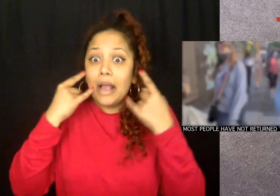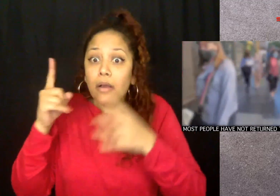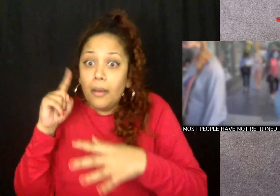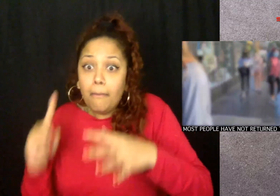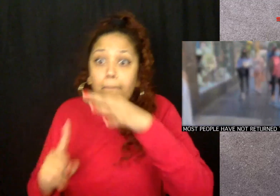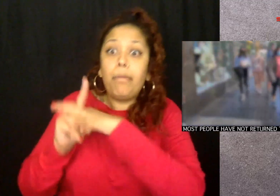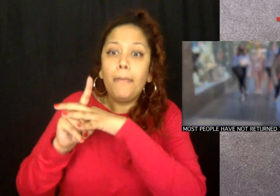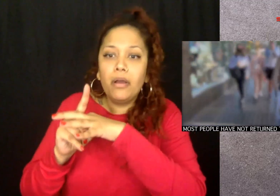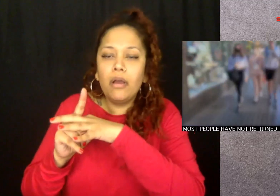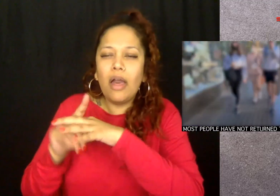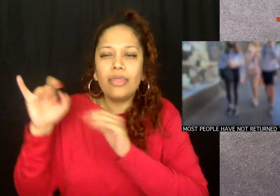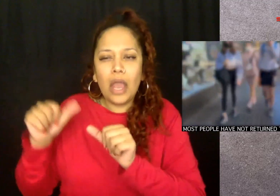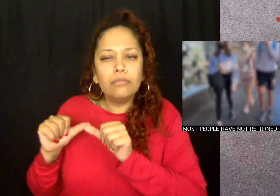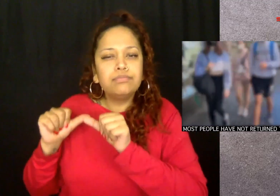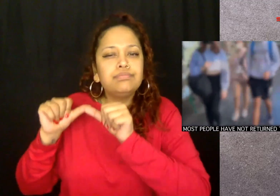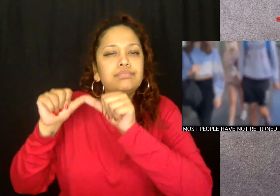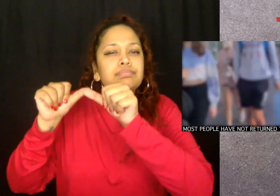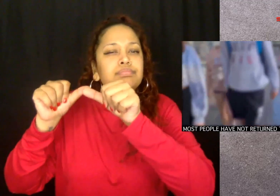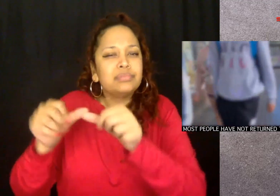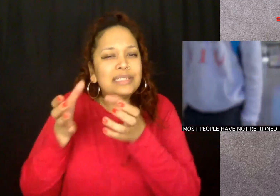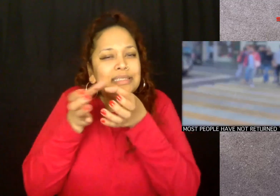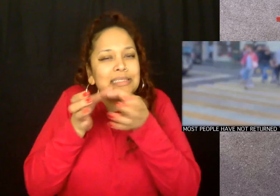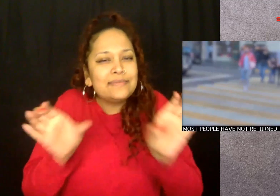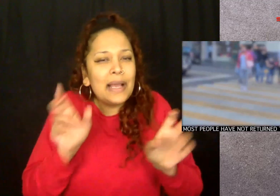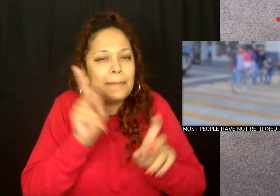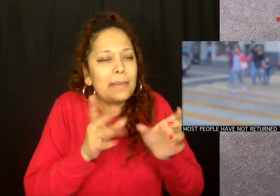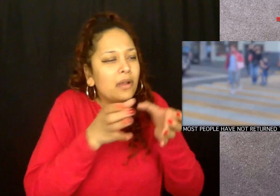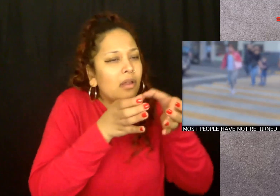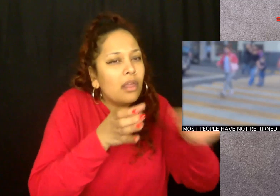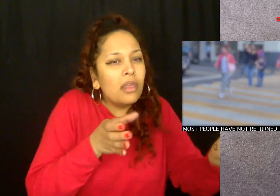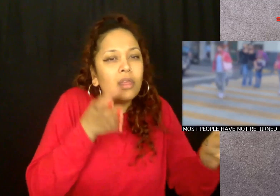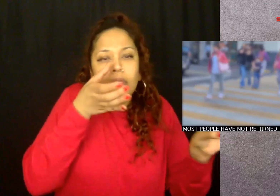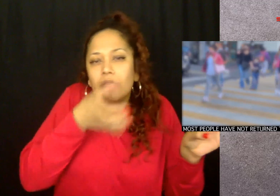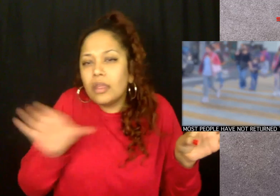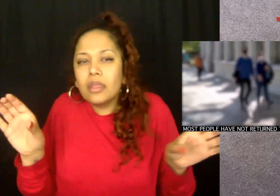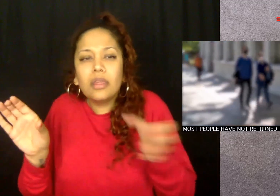And then there's the mask, the one thing that continues to divide people.